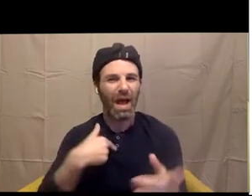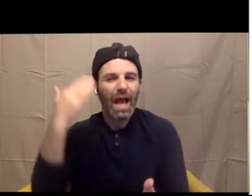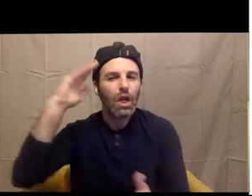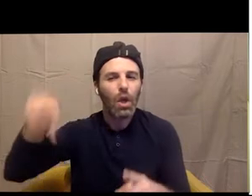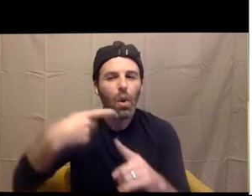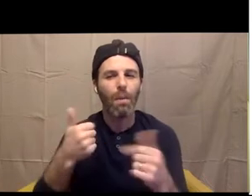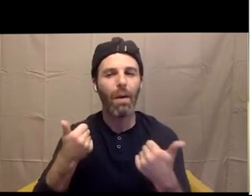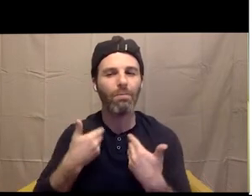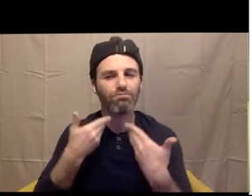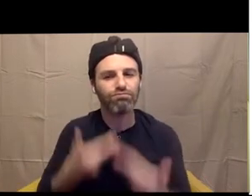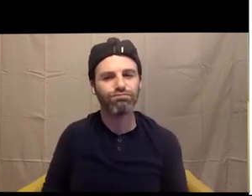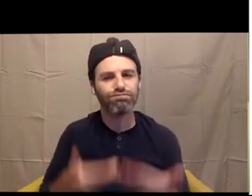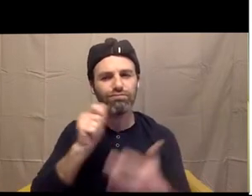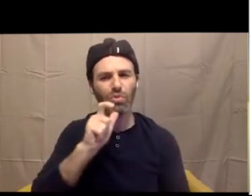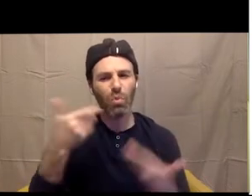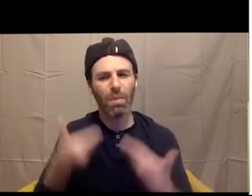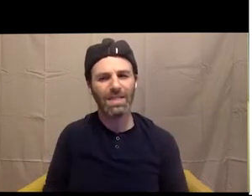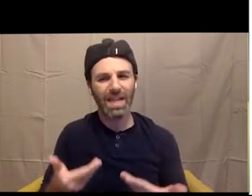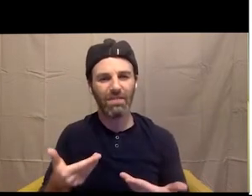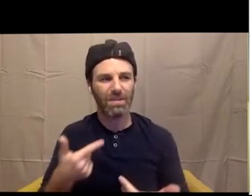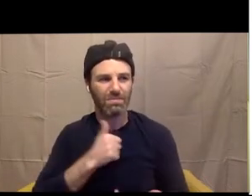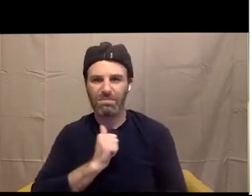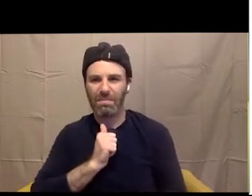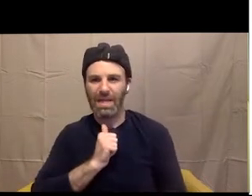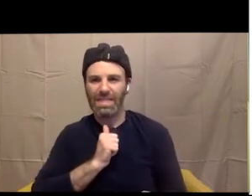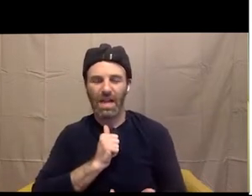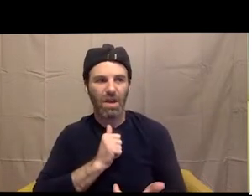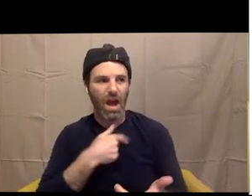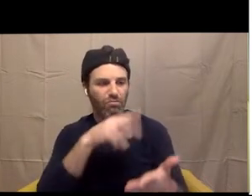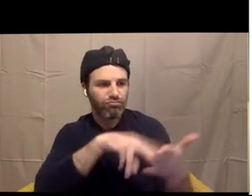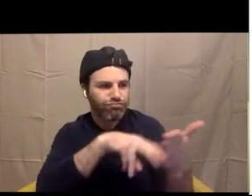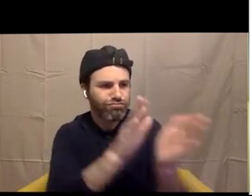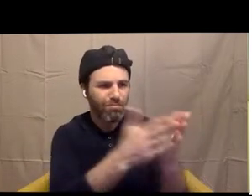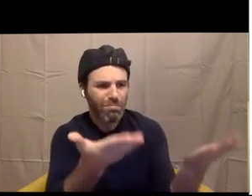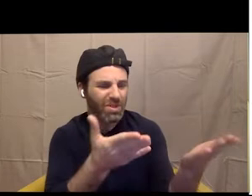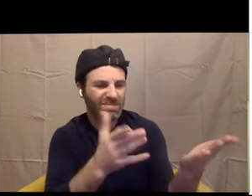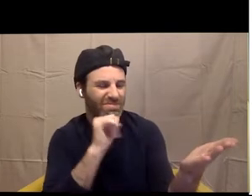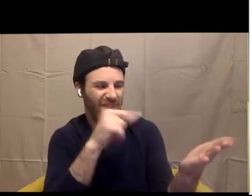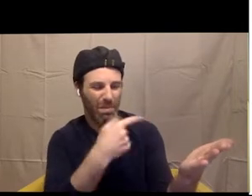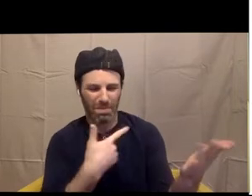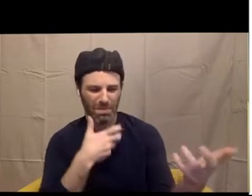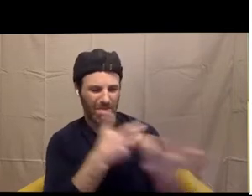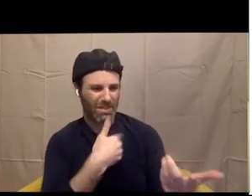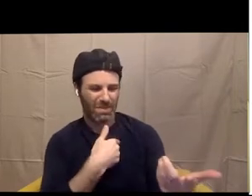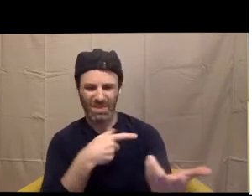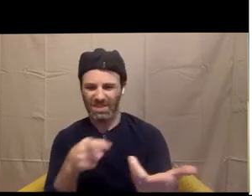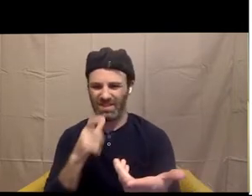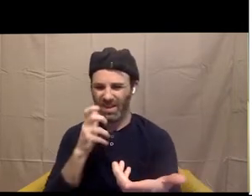am is someone who didn't quite fit into the books that were available, I felt ignorant, right? And so, what I really